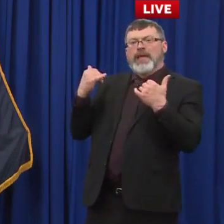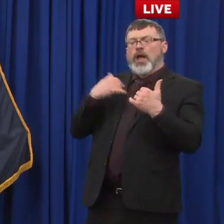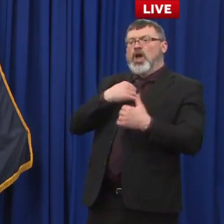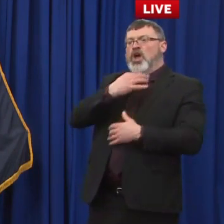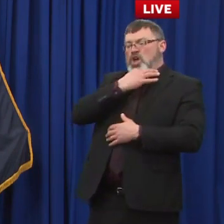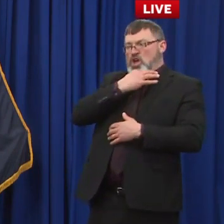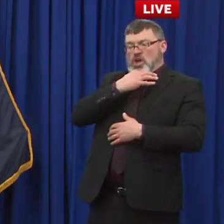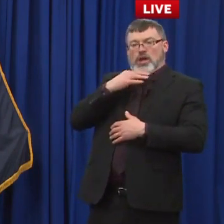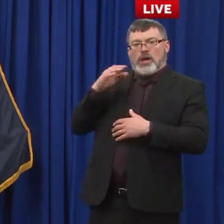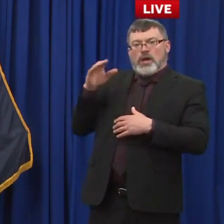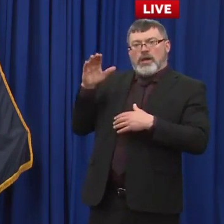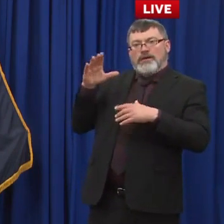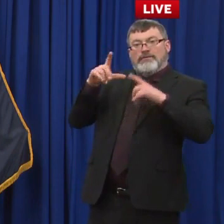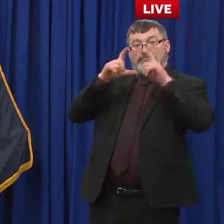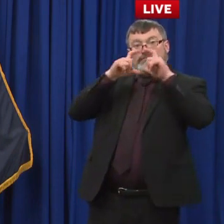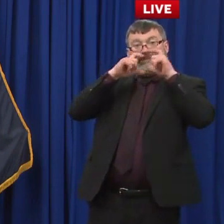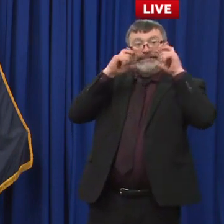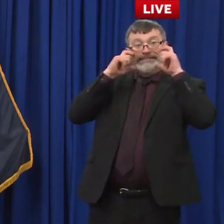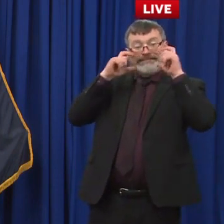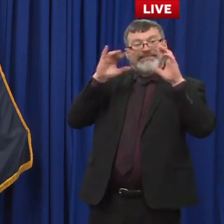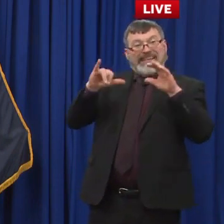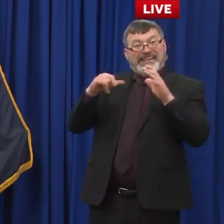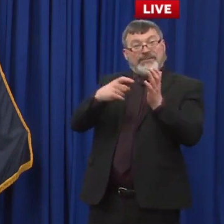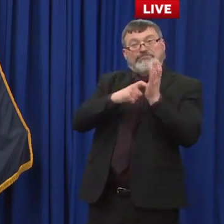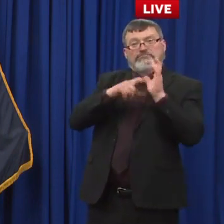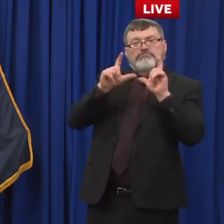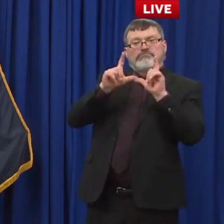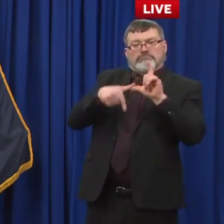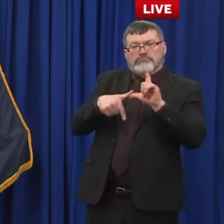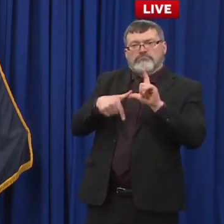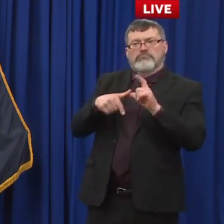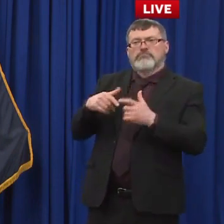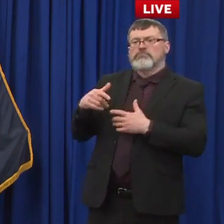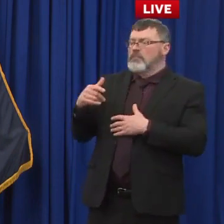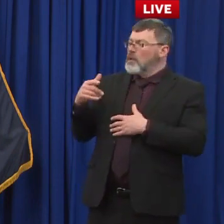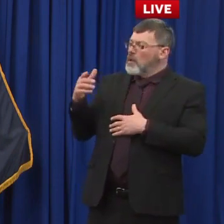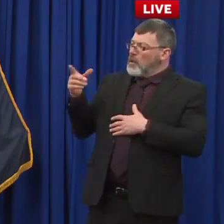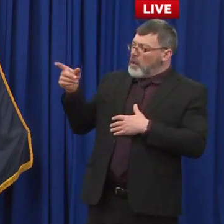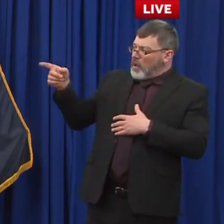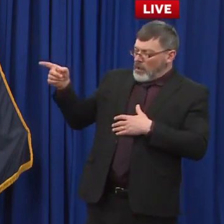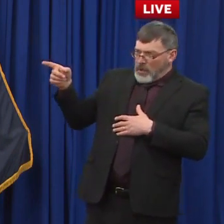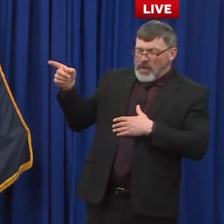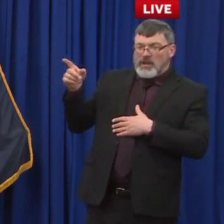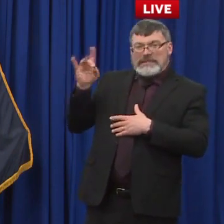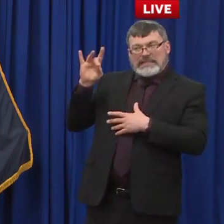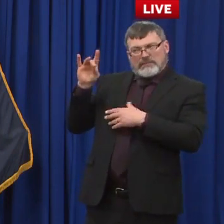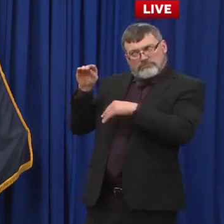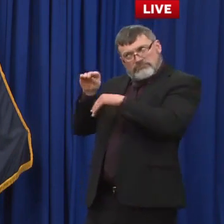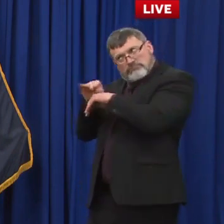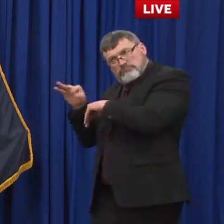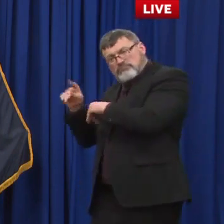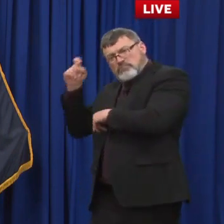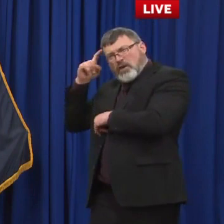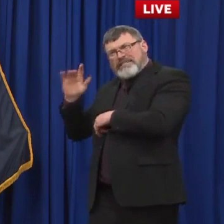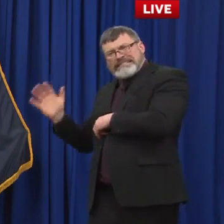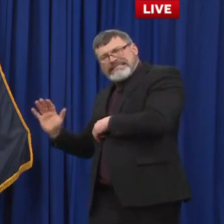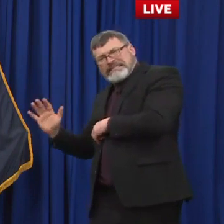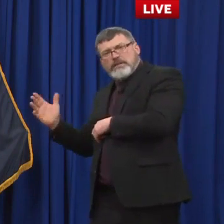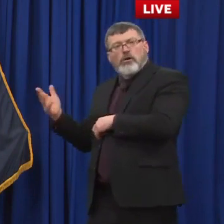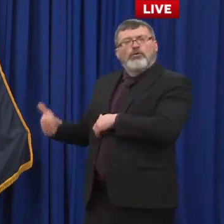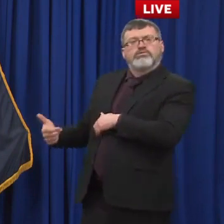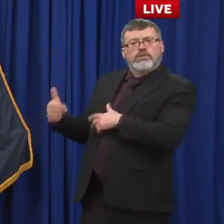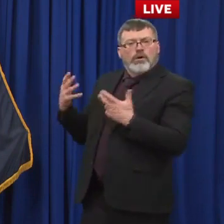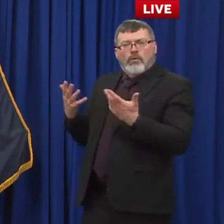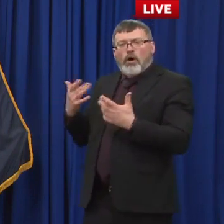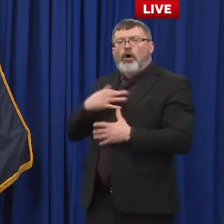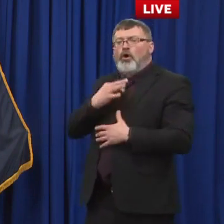take with us take us through how you advise the governor on making this decision and whether or not you're in favor of it? Yeah, so question about the mask